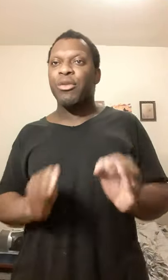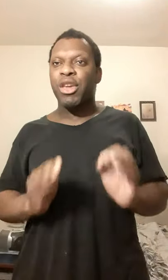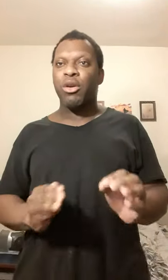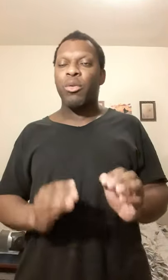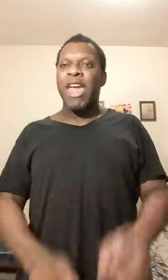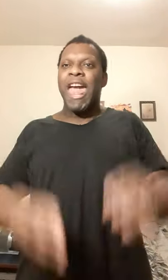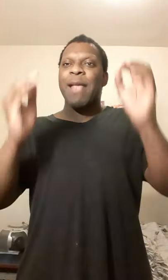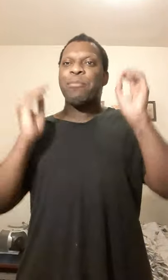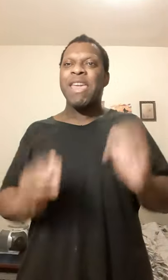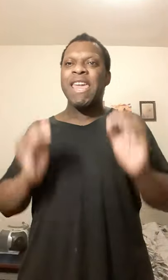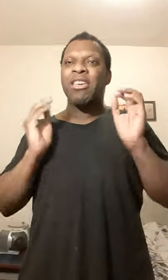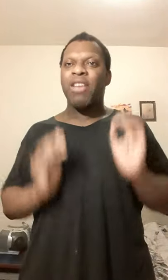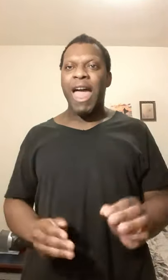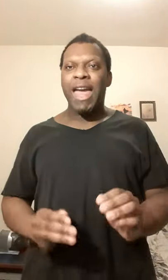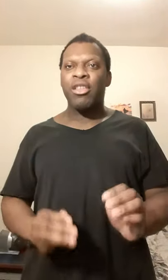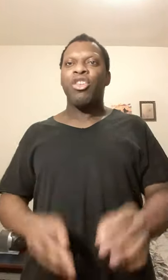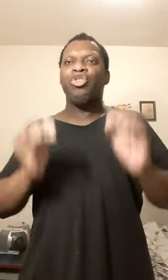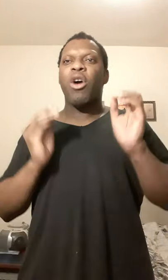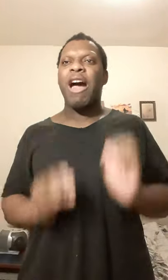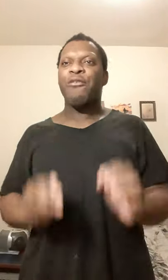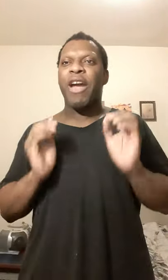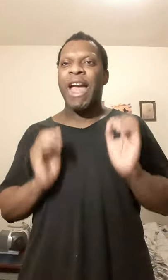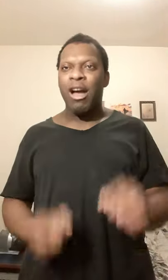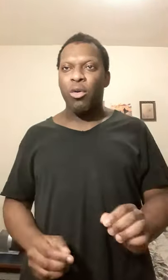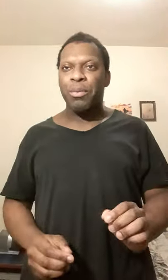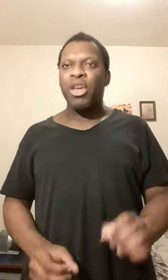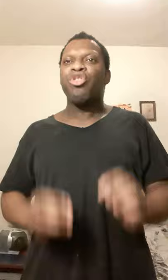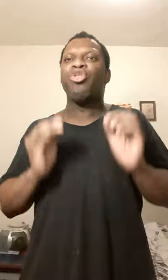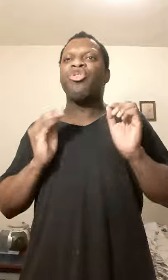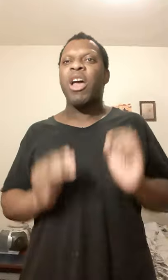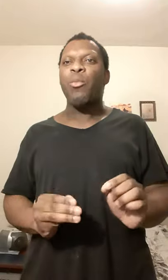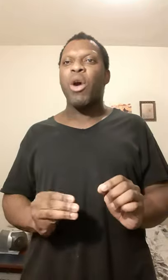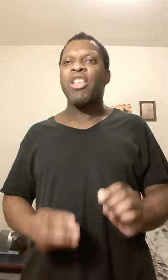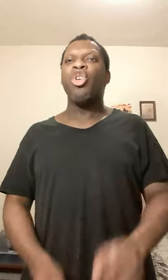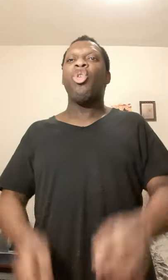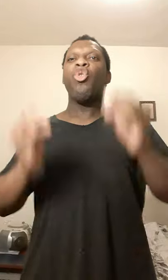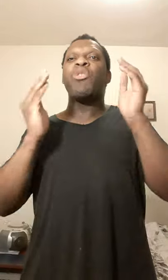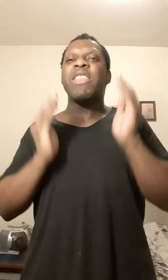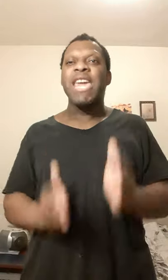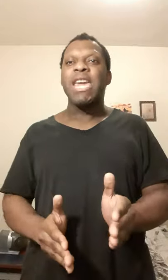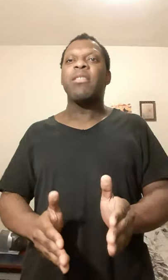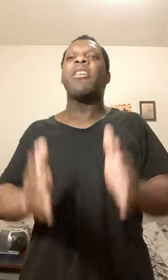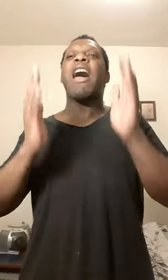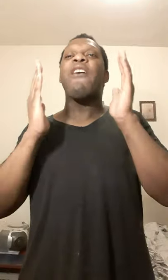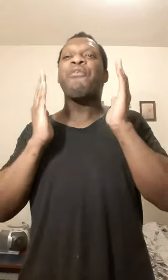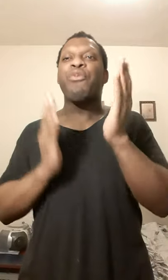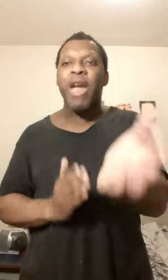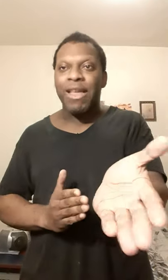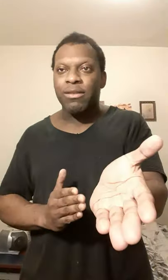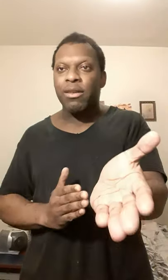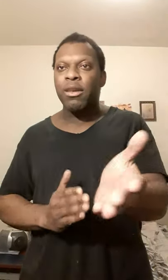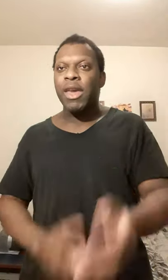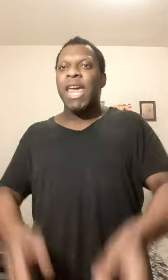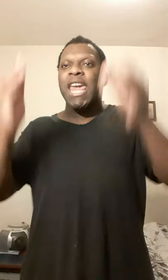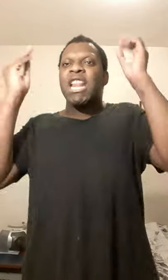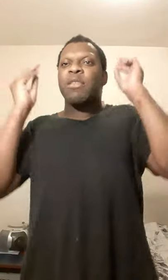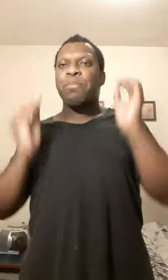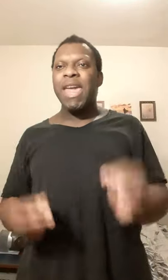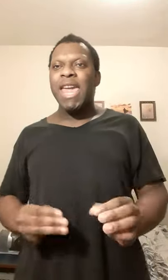you and being glad to offer help to someone who needs a friend. It's speaking